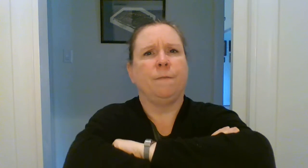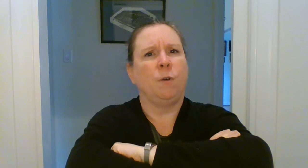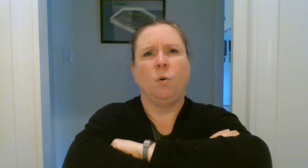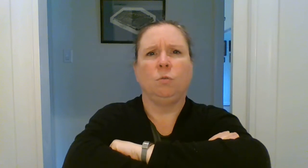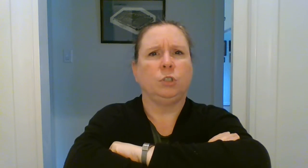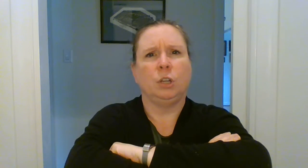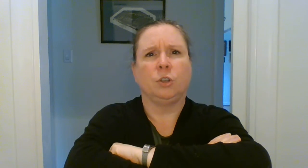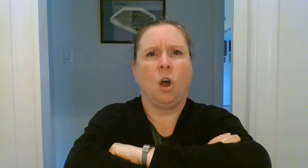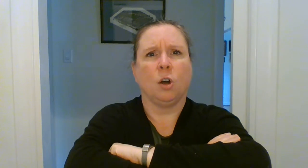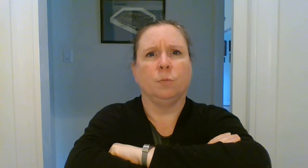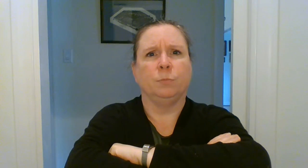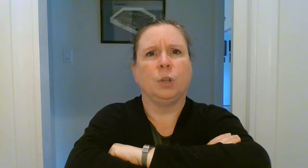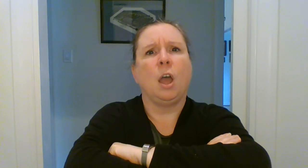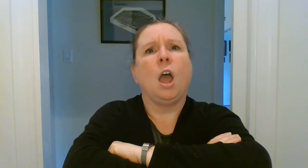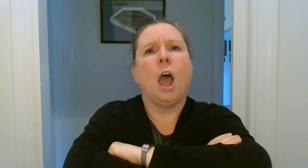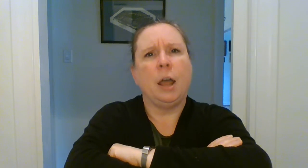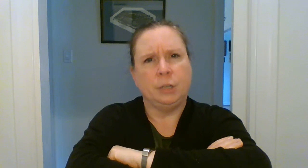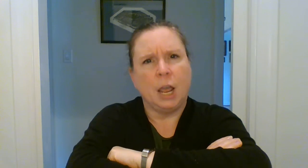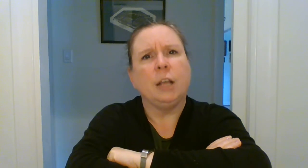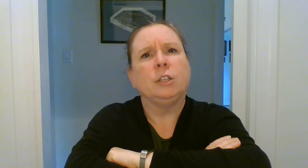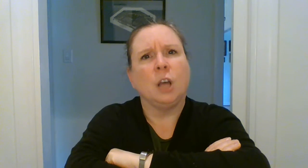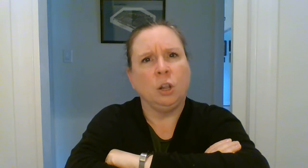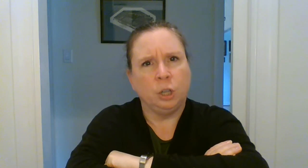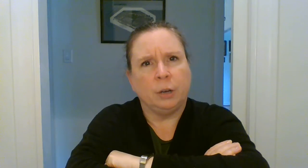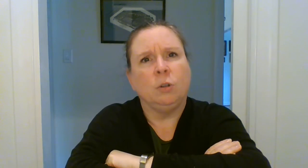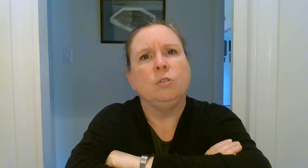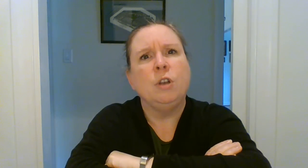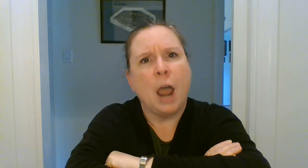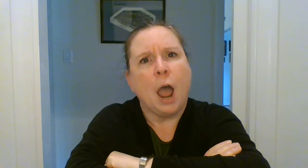folds his arms and takes a little nap.